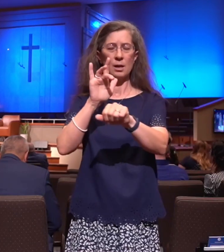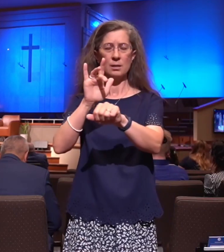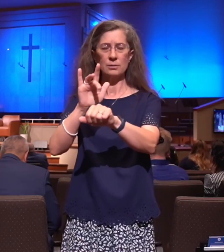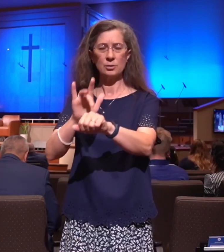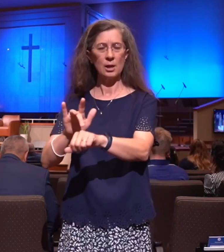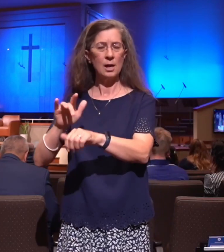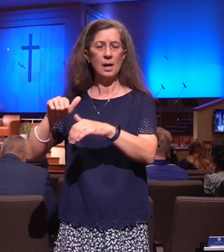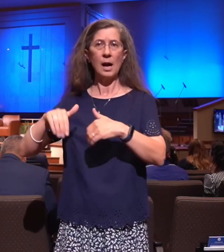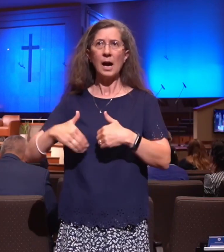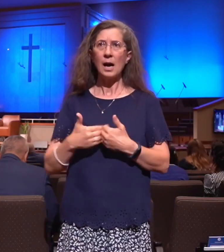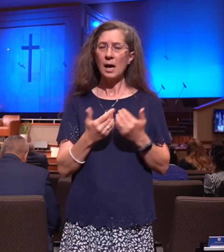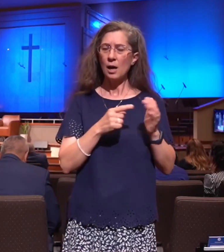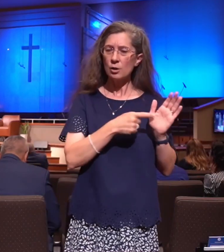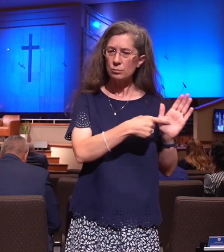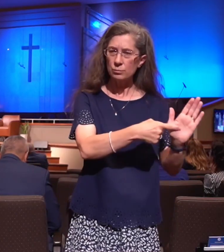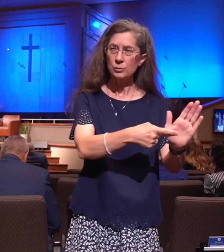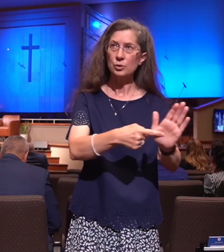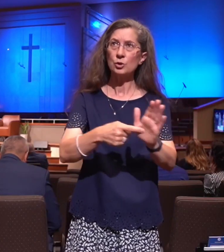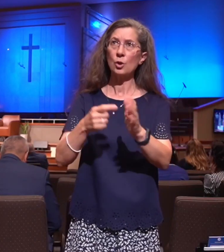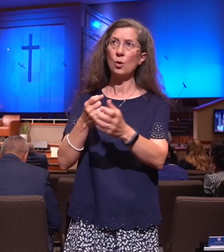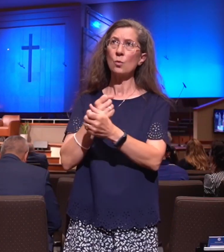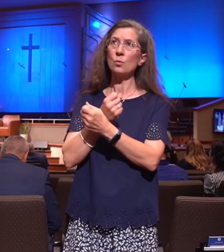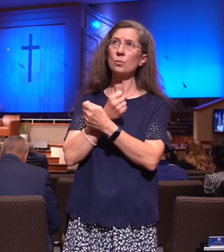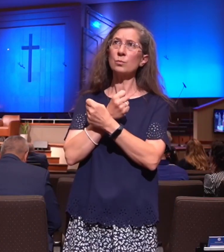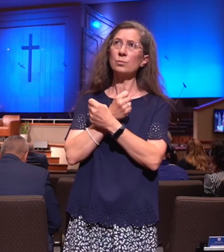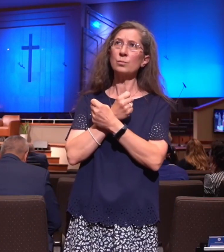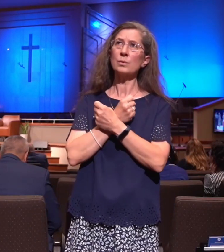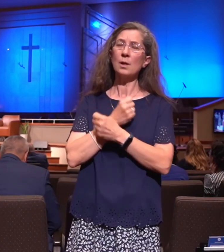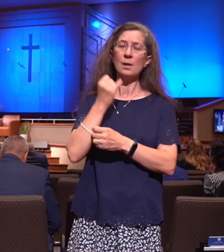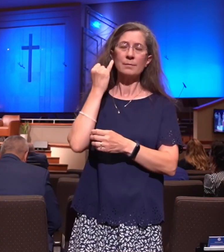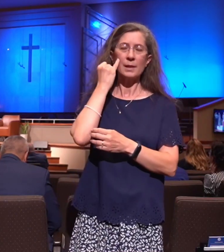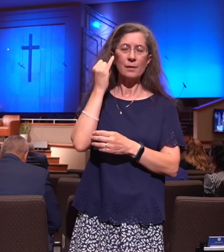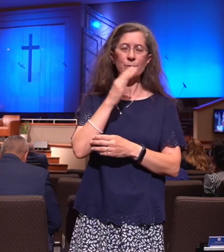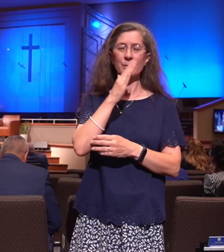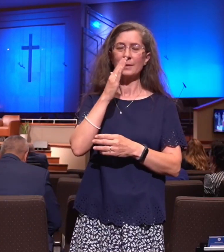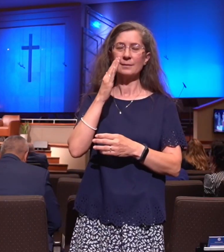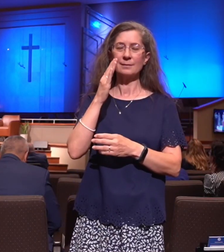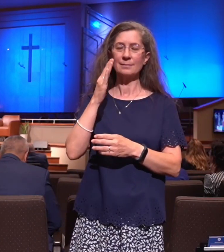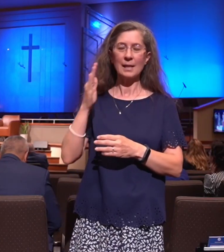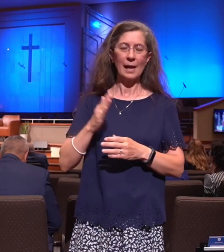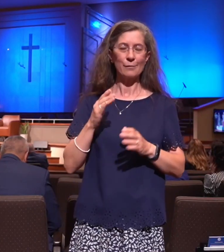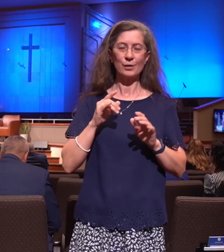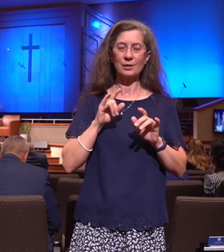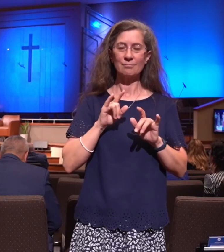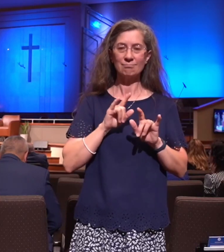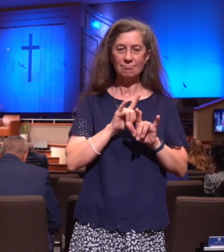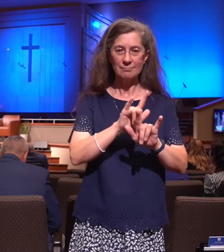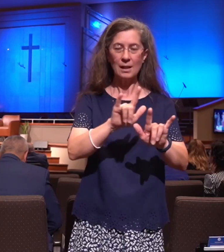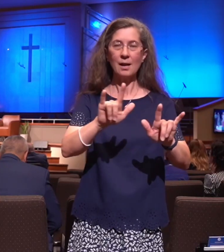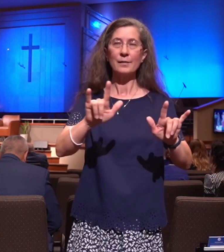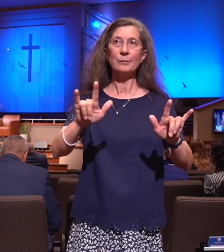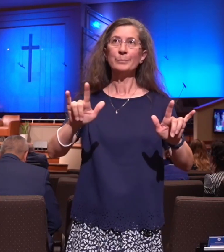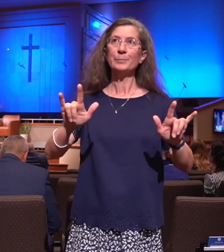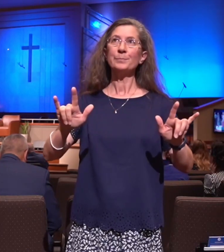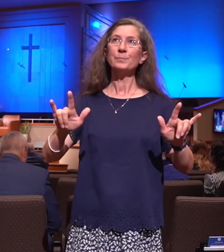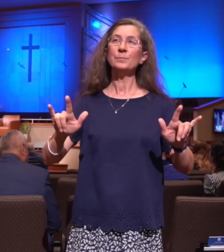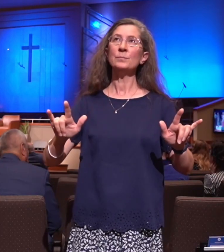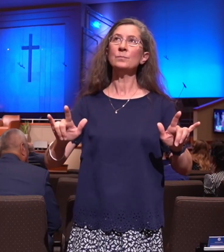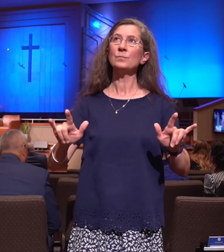How can we show them Christ if we never show them love? Just to say we